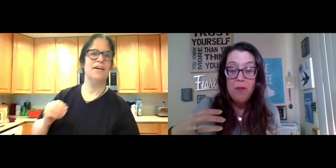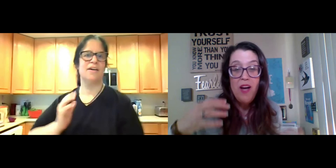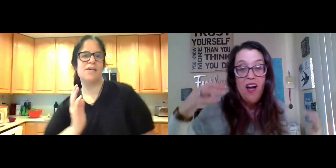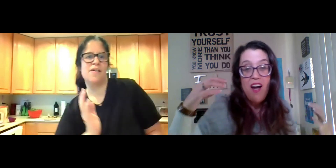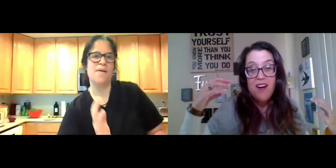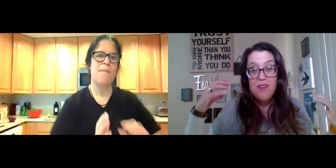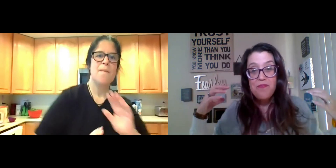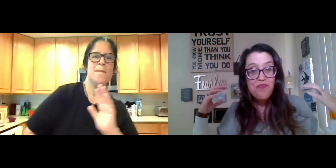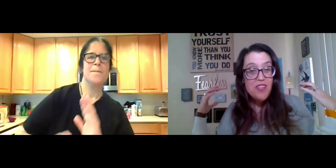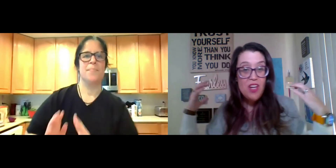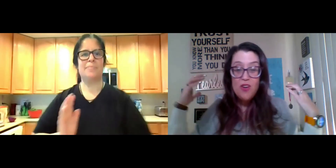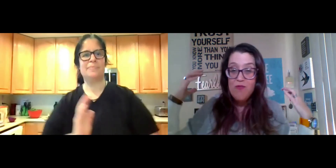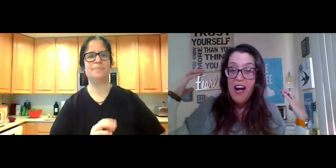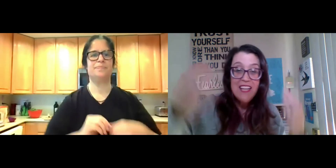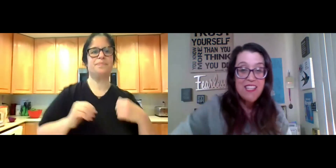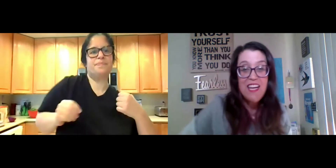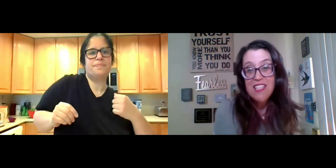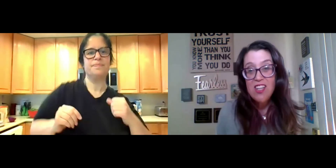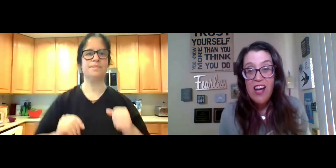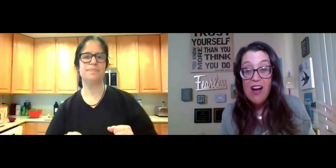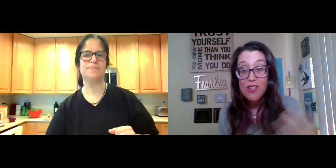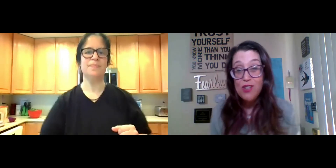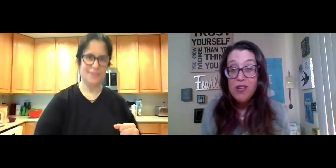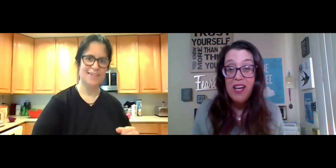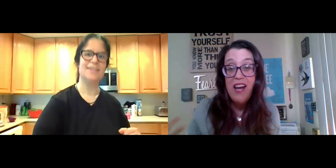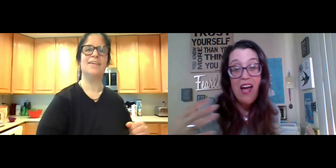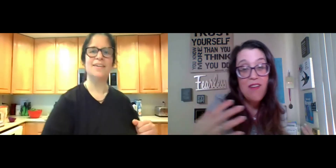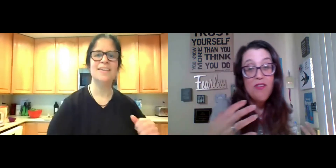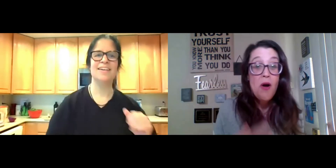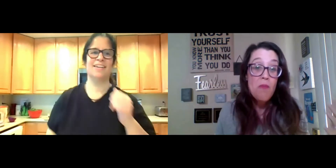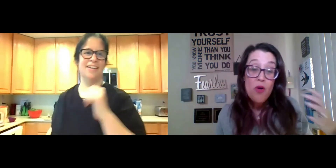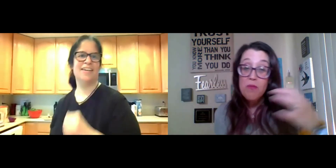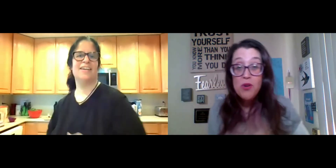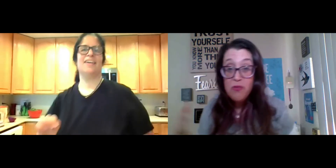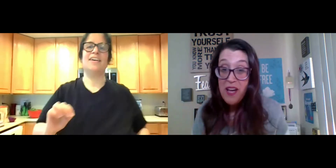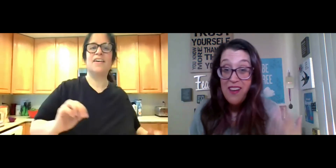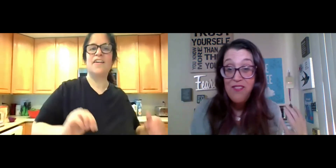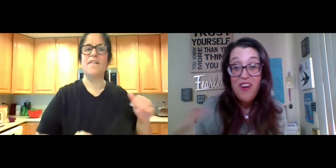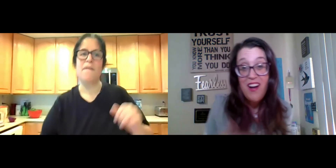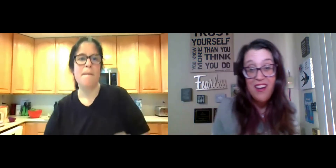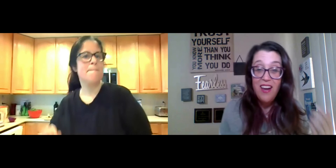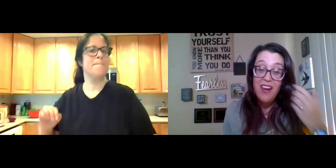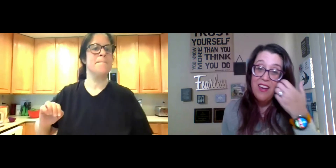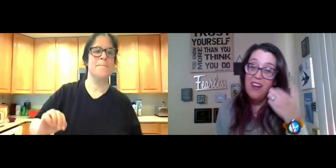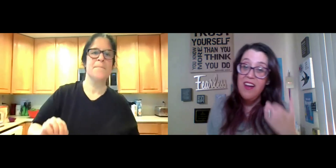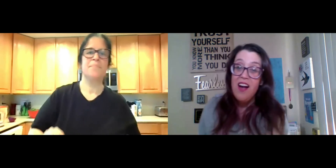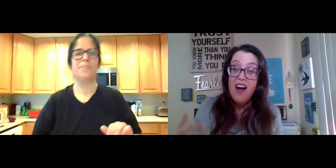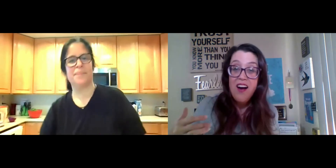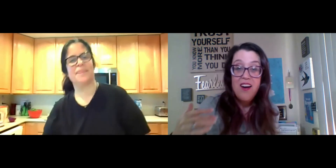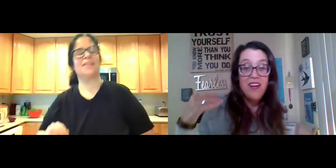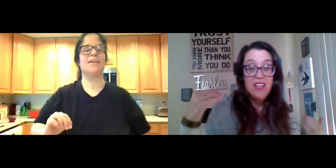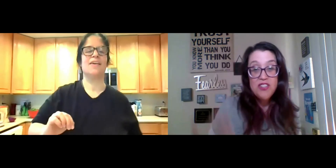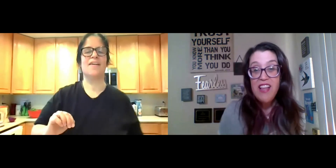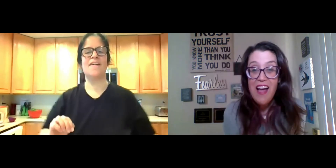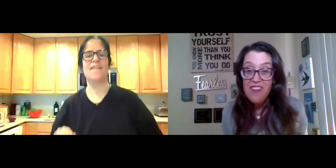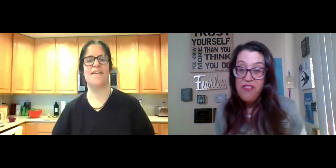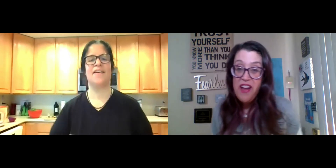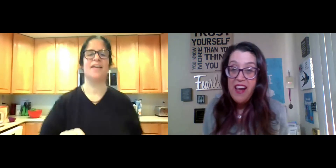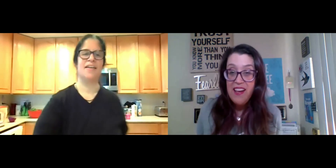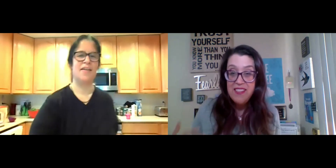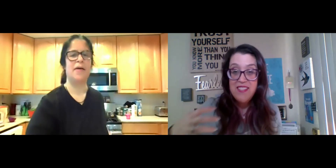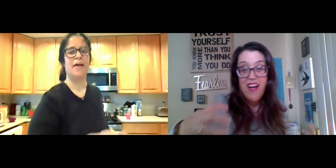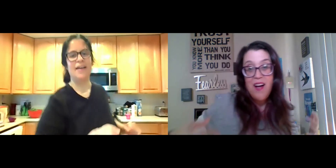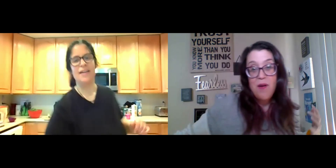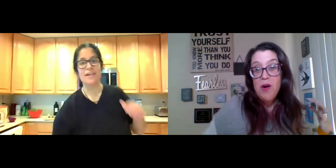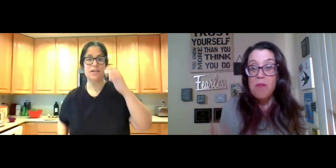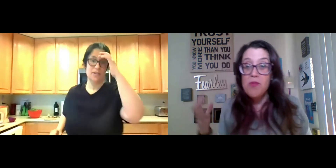um, some, um, you know, ideas on how you can have more movement and fun in, uh, in your life